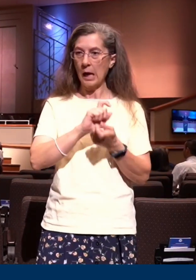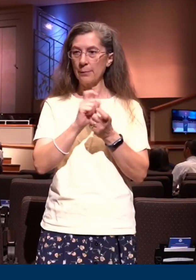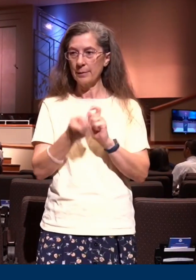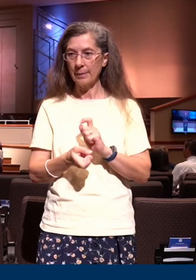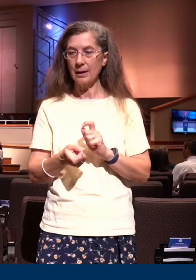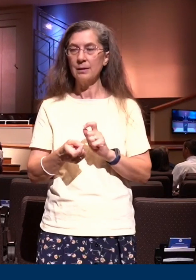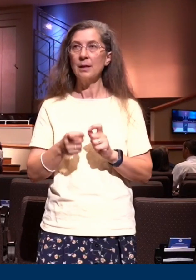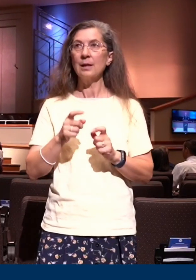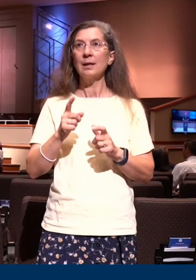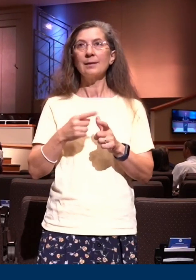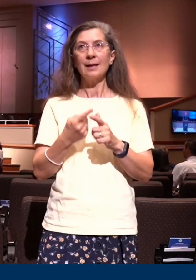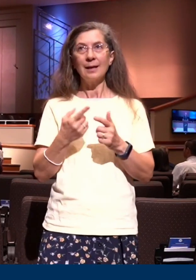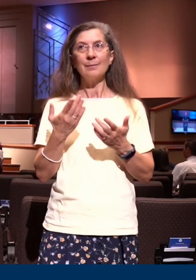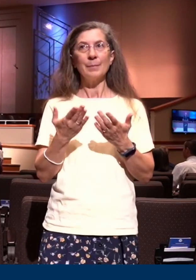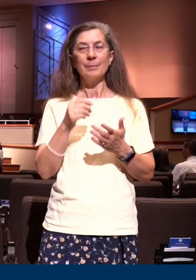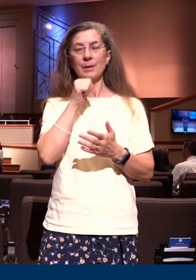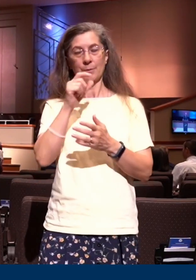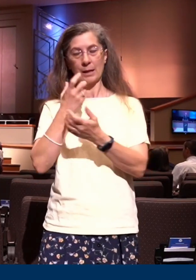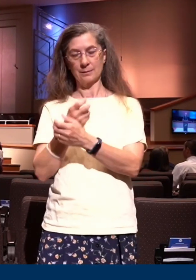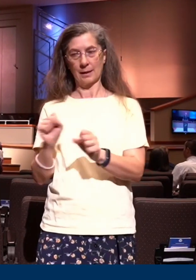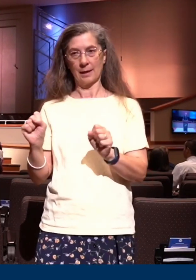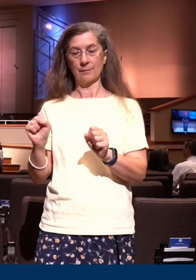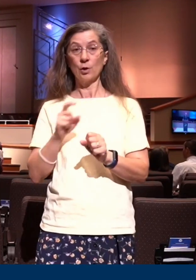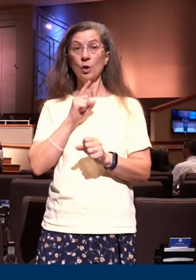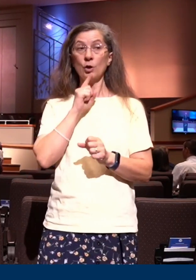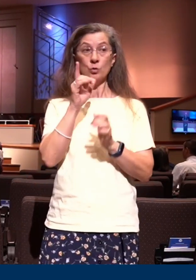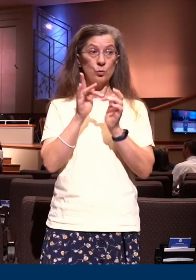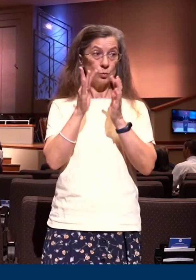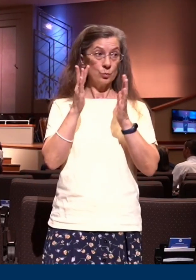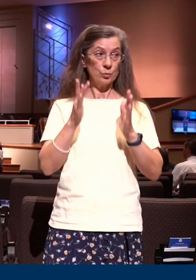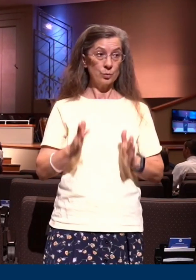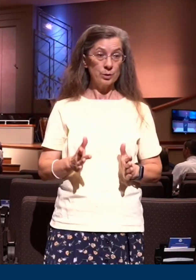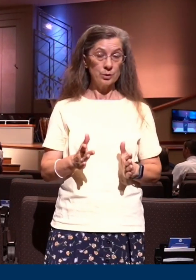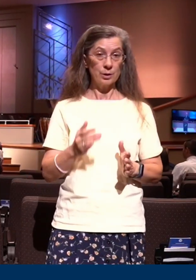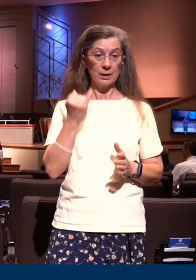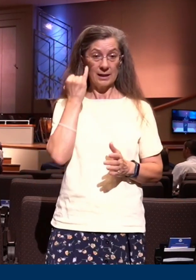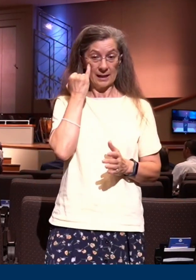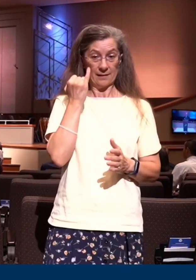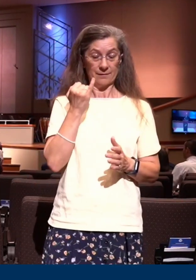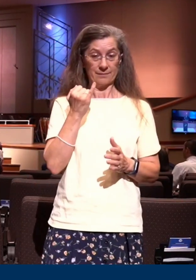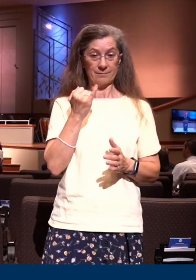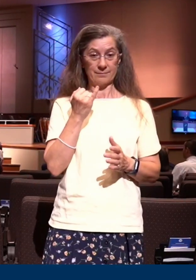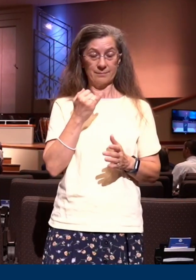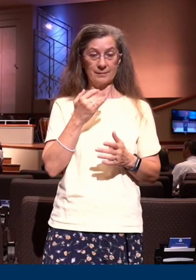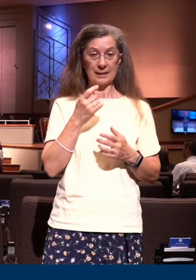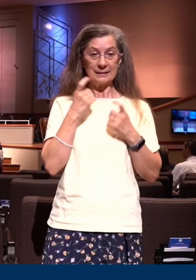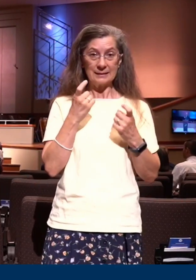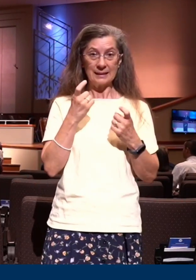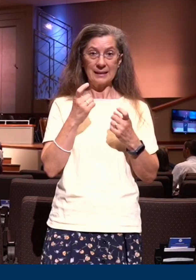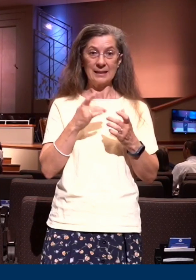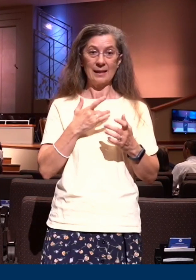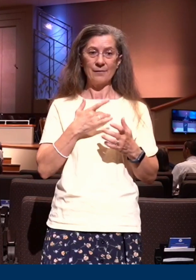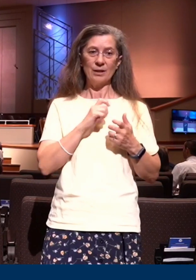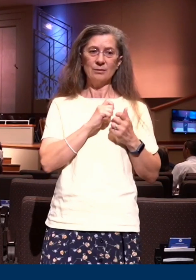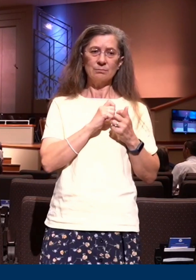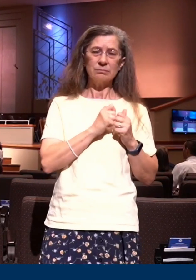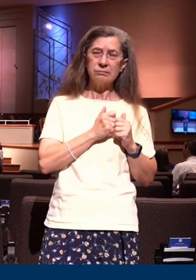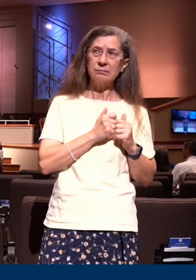that they are none of His. A true believer, when there is sin in their life, acknowledges it, confesses it before